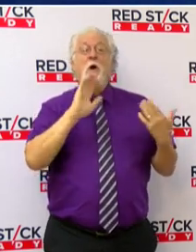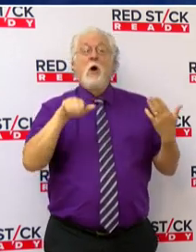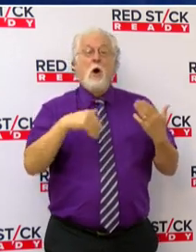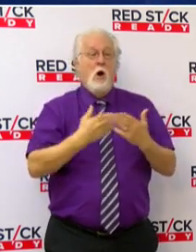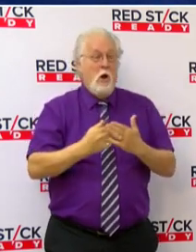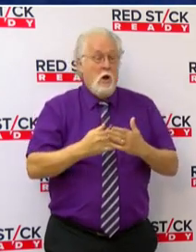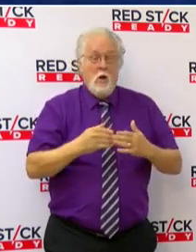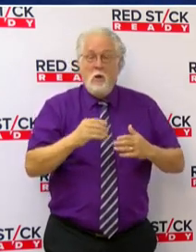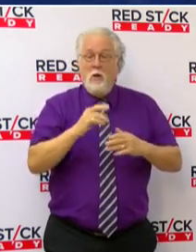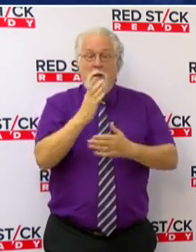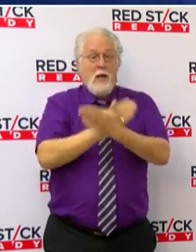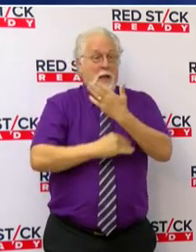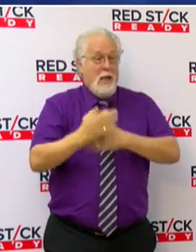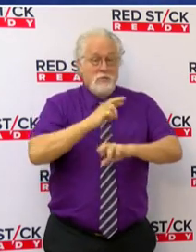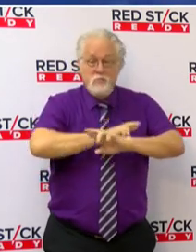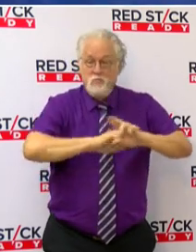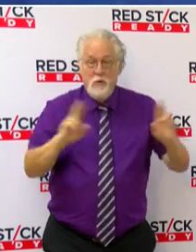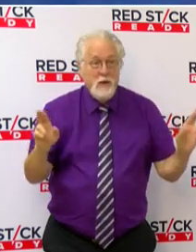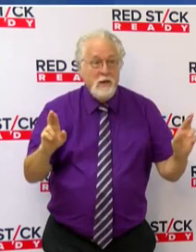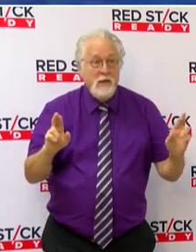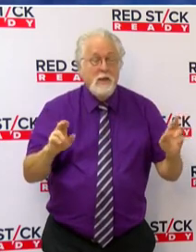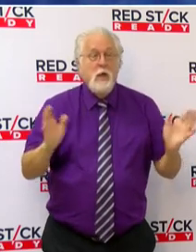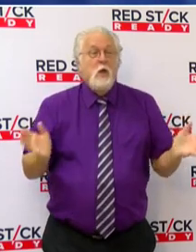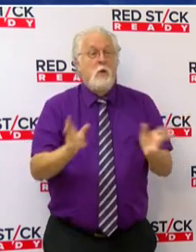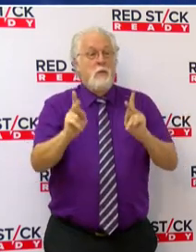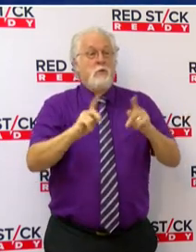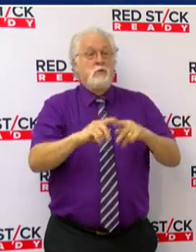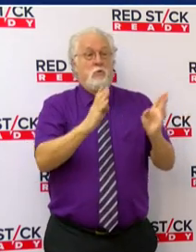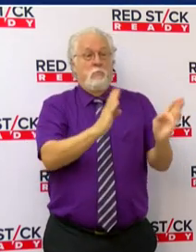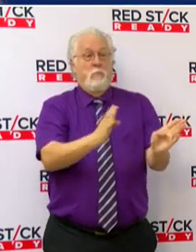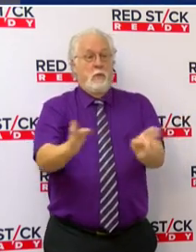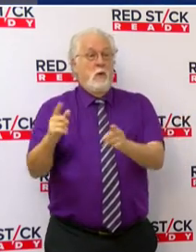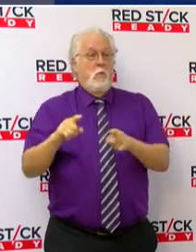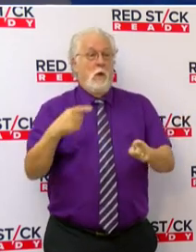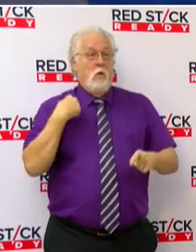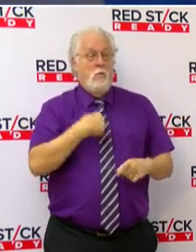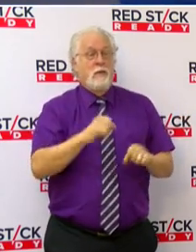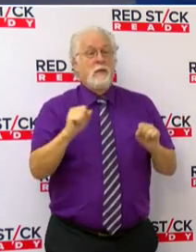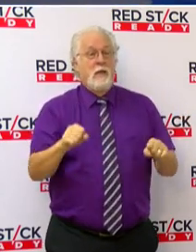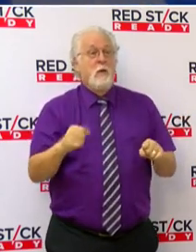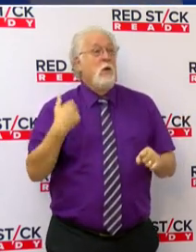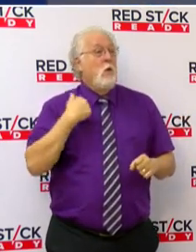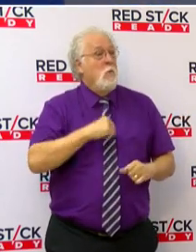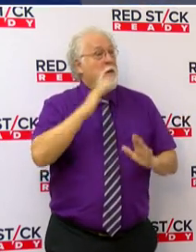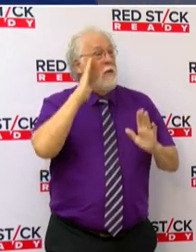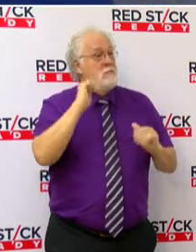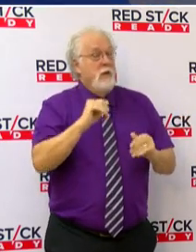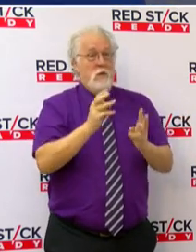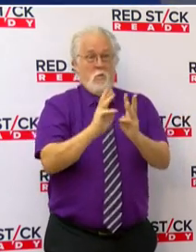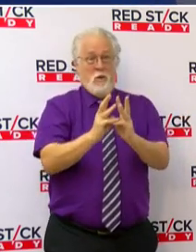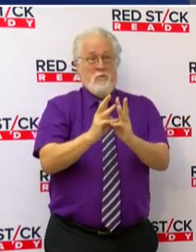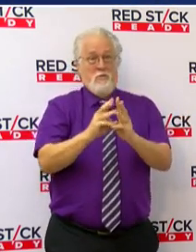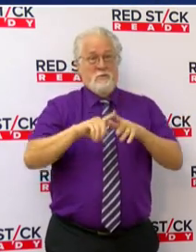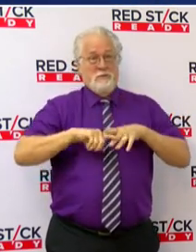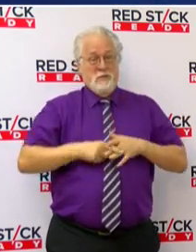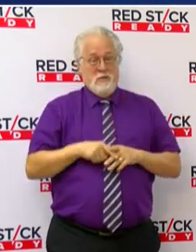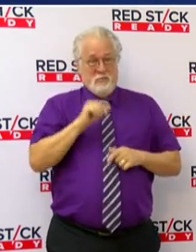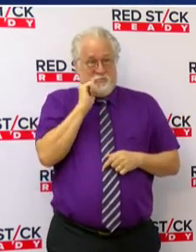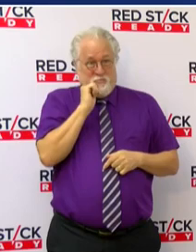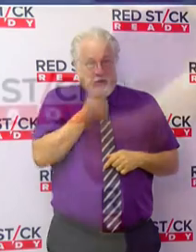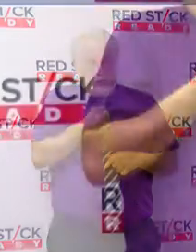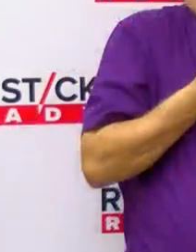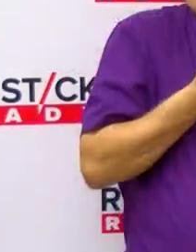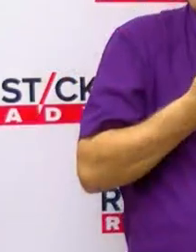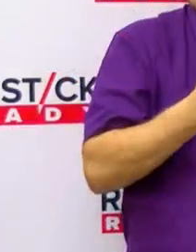on deck in encouraging people to prepare while we can. We're expecting weather to begin tomorrow,